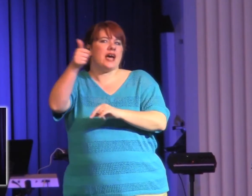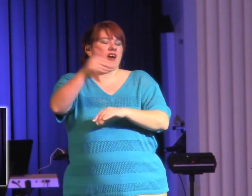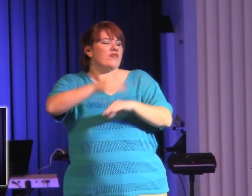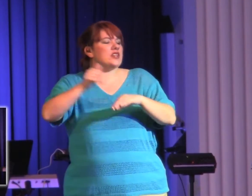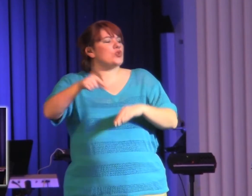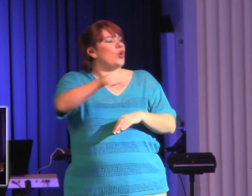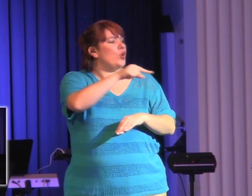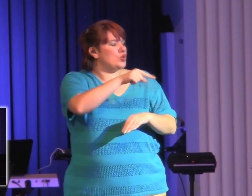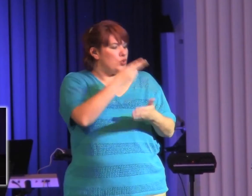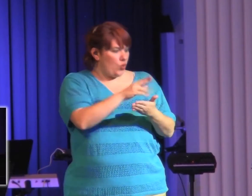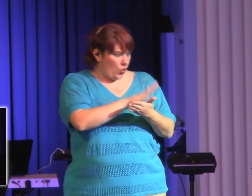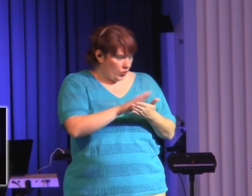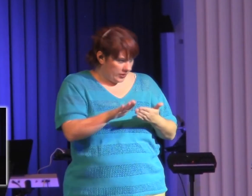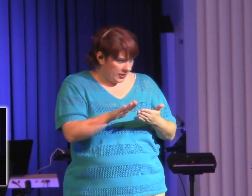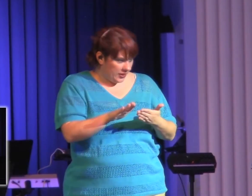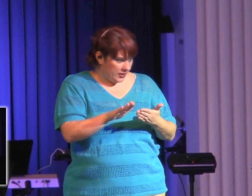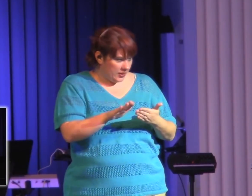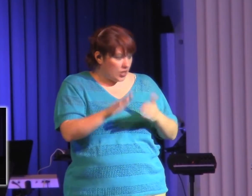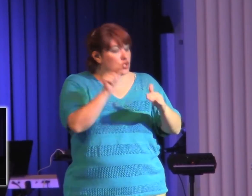-sermon. The mini-sermon is this.